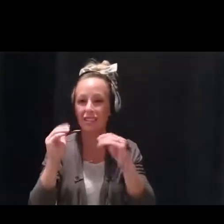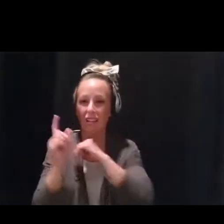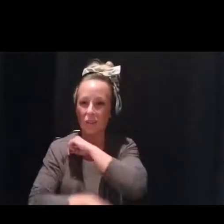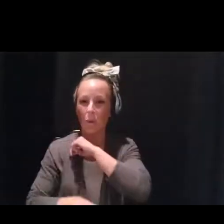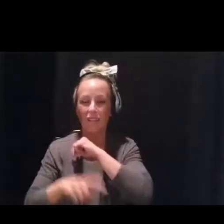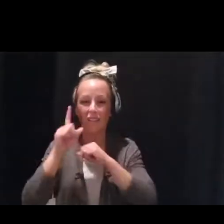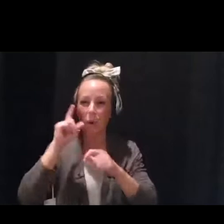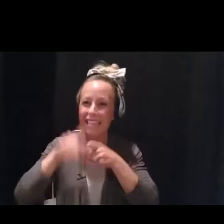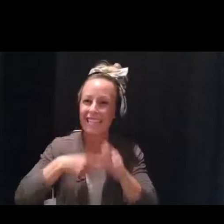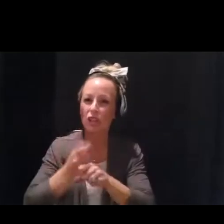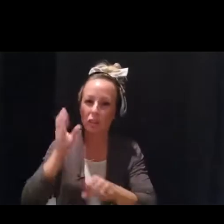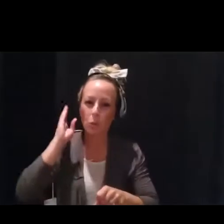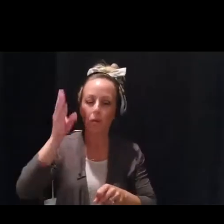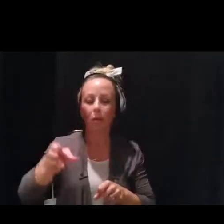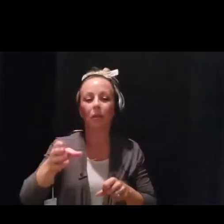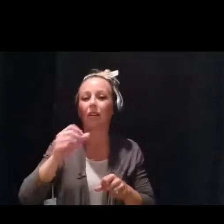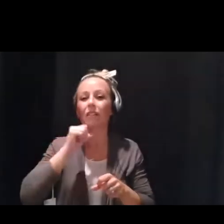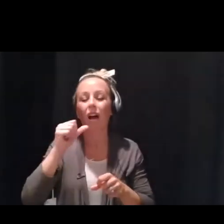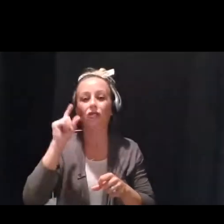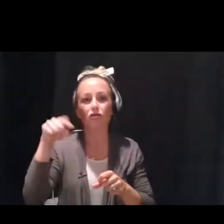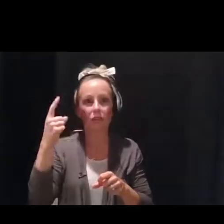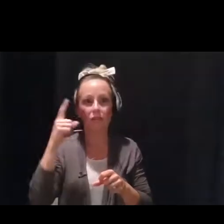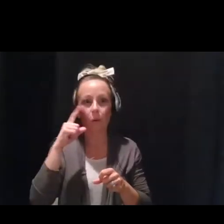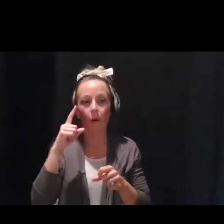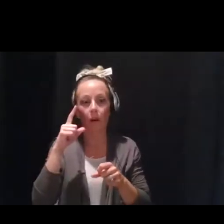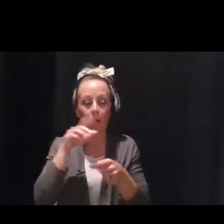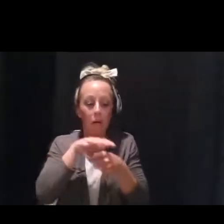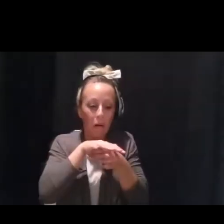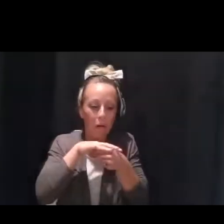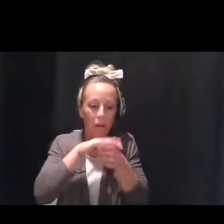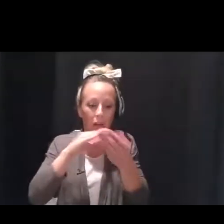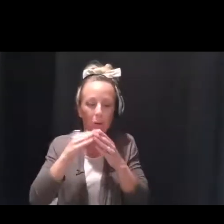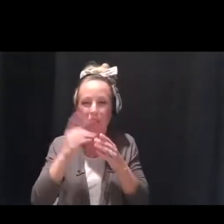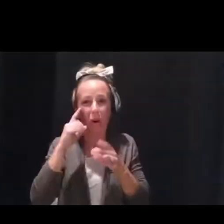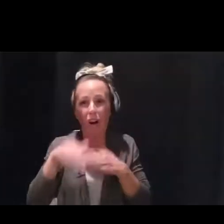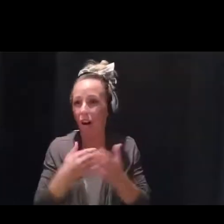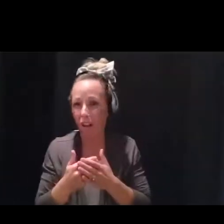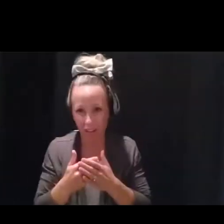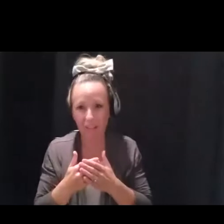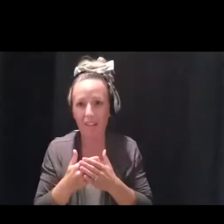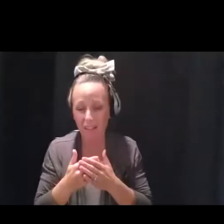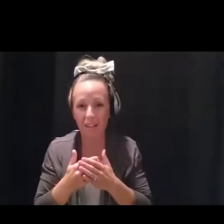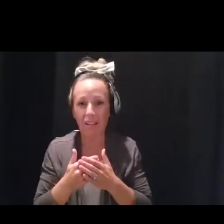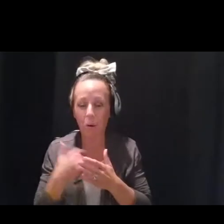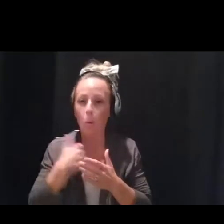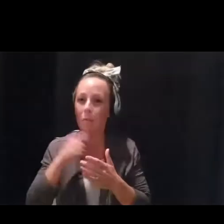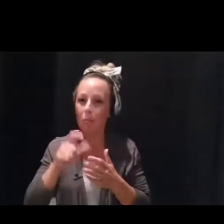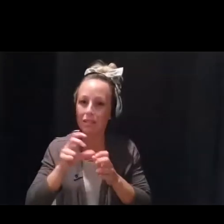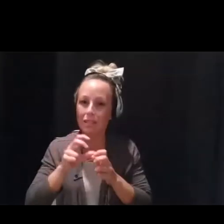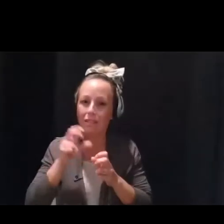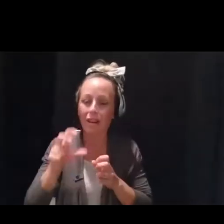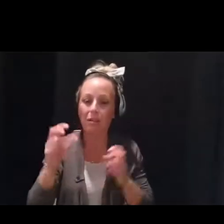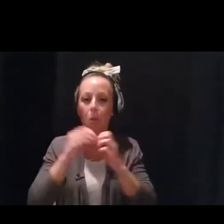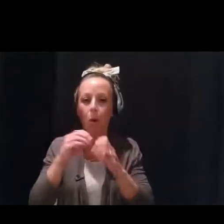aspect of our community, but for all of us. A truly healthy community is one that's invested in health and healing